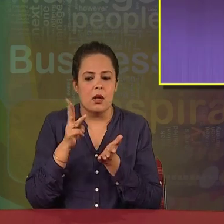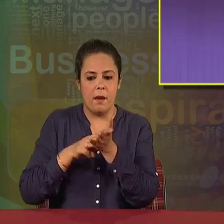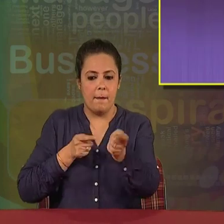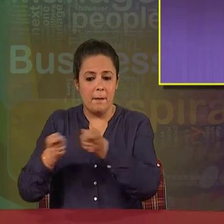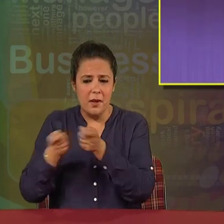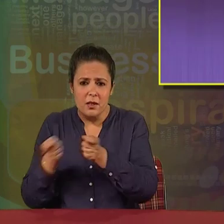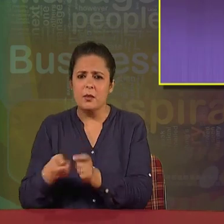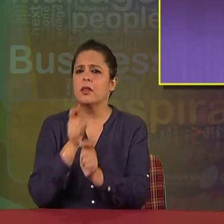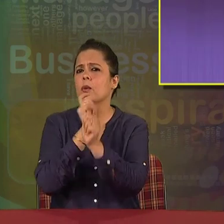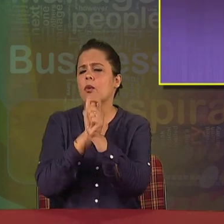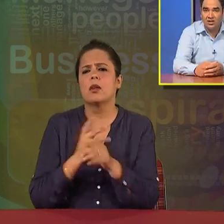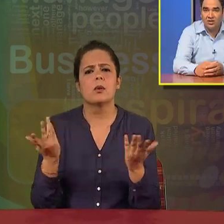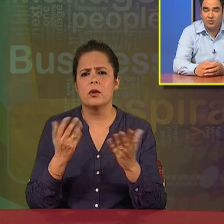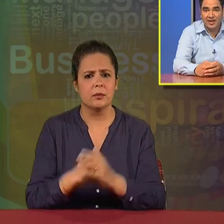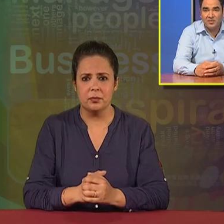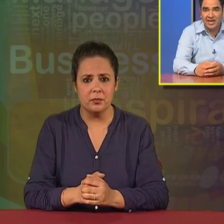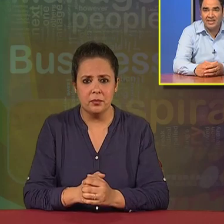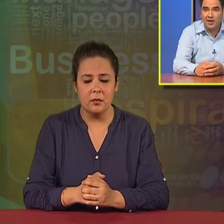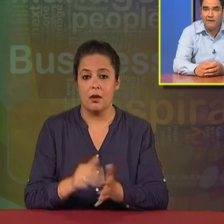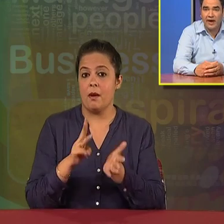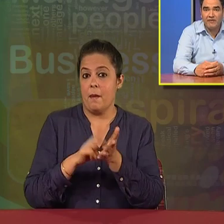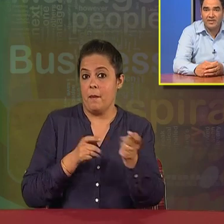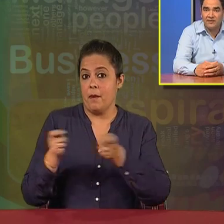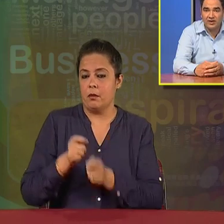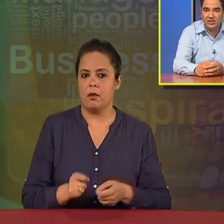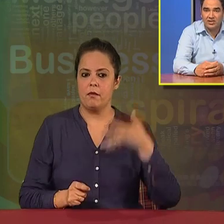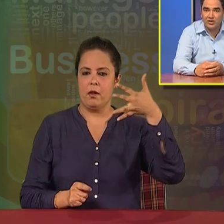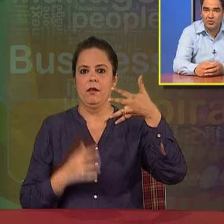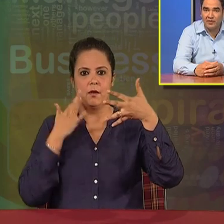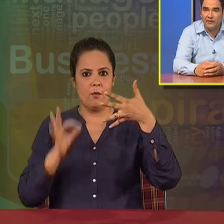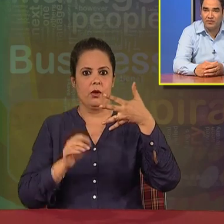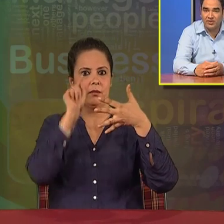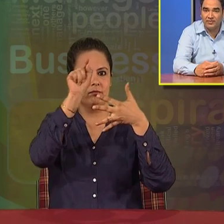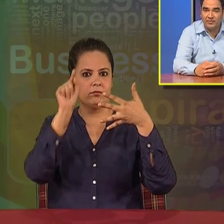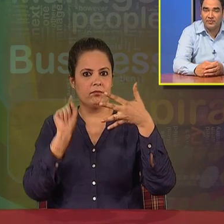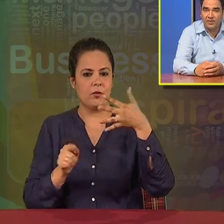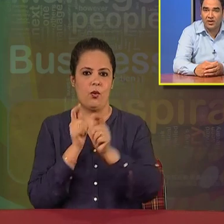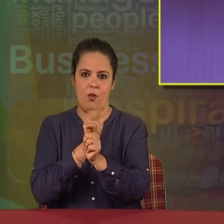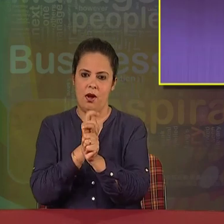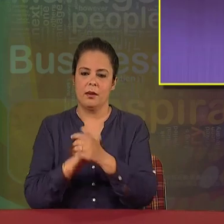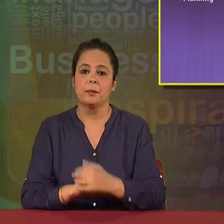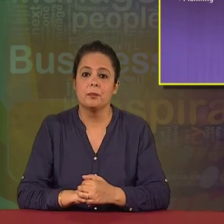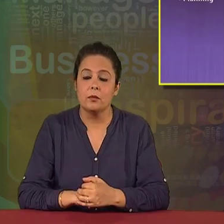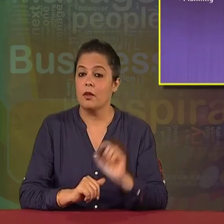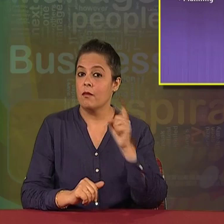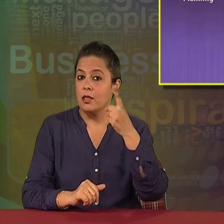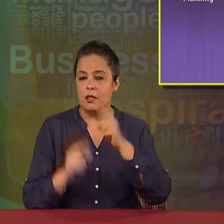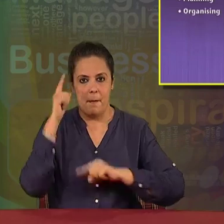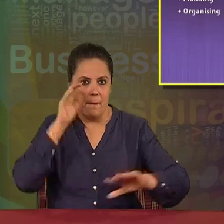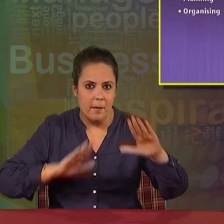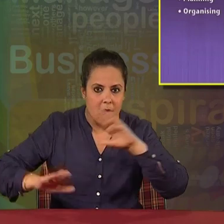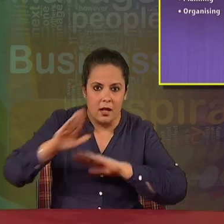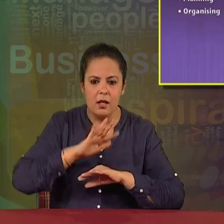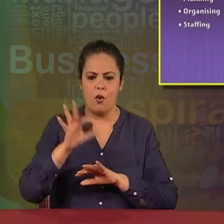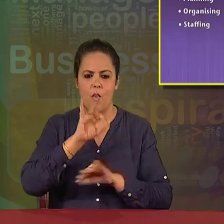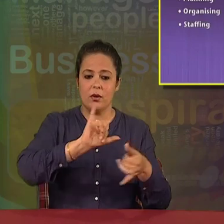performed by the management. So, management has five major functions to be performed. First is planning, then